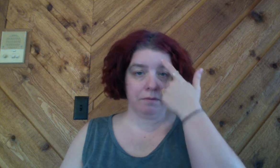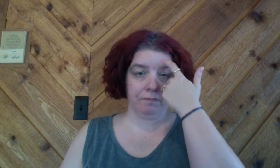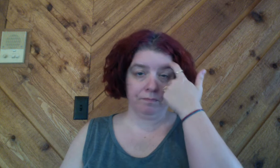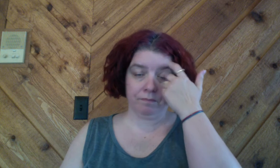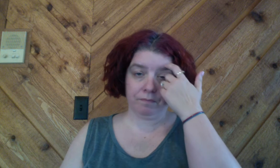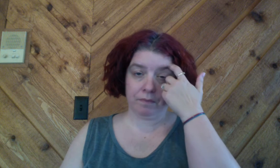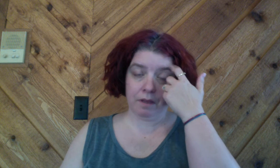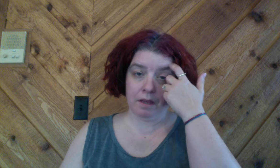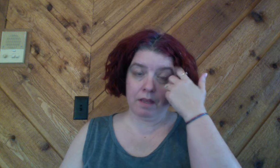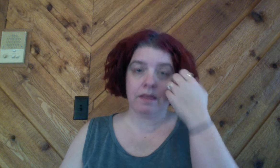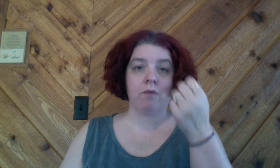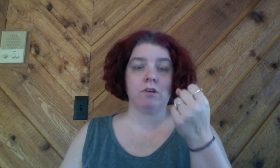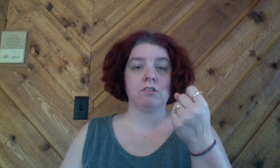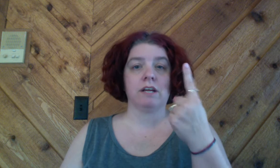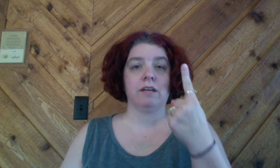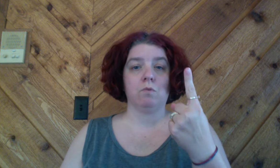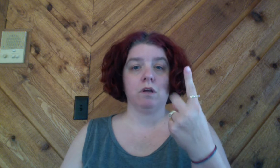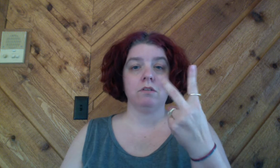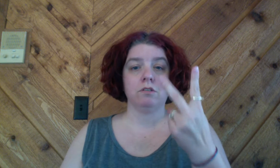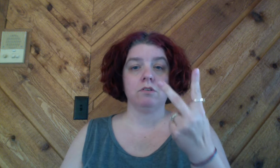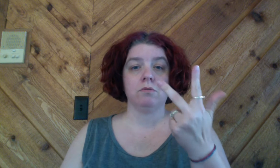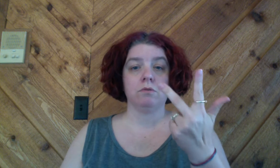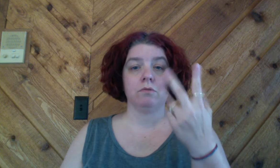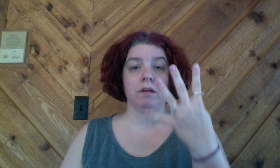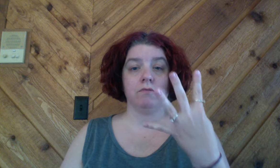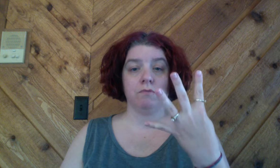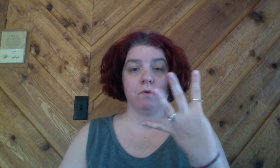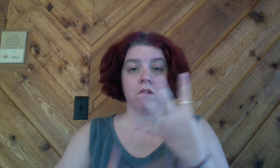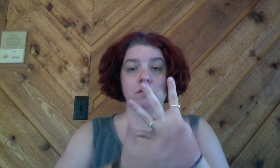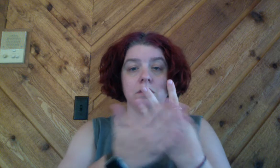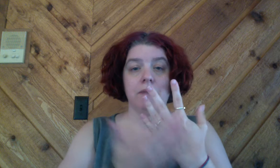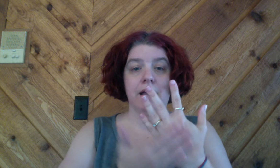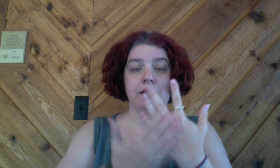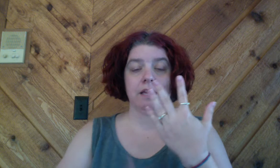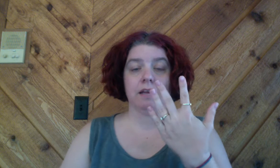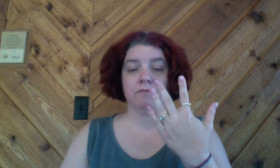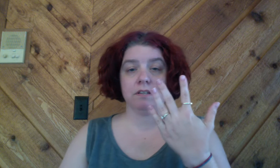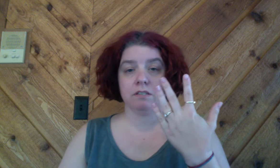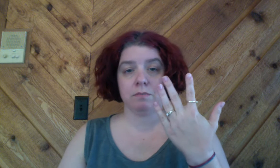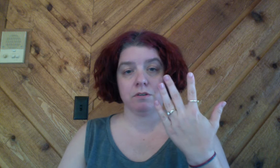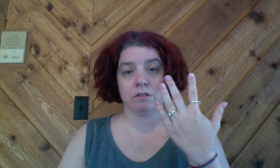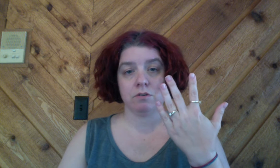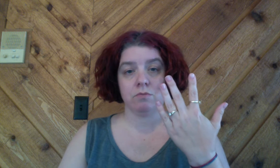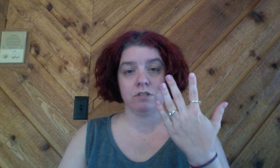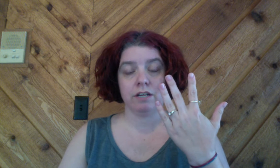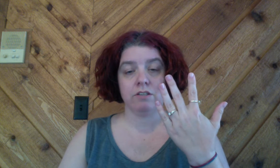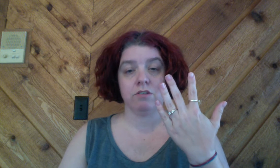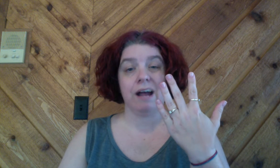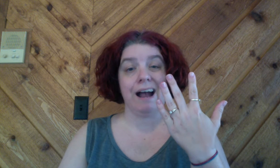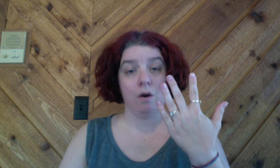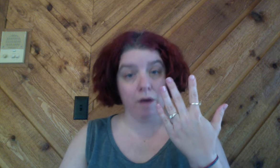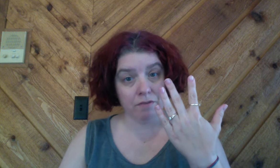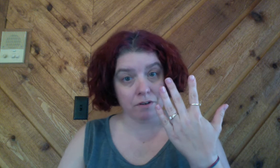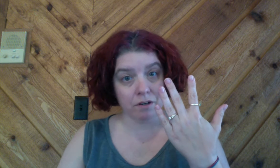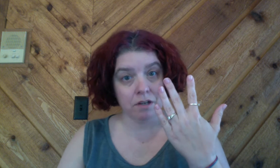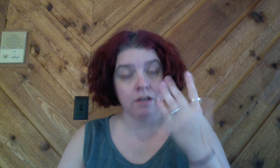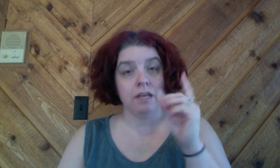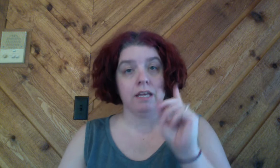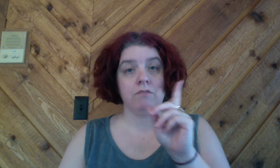that when you're signing 1 2 3 4 the back of the hand faces the person whom you're signing to however if